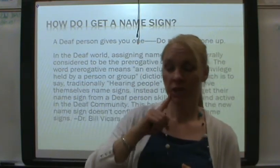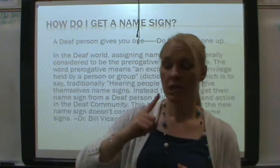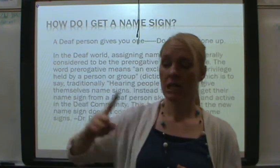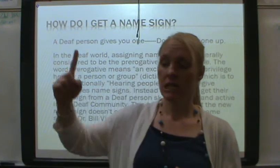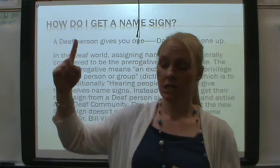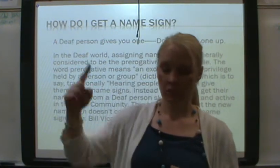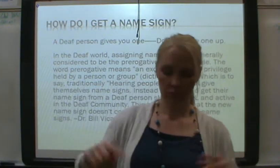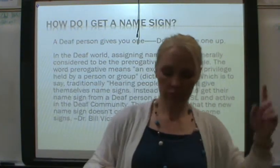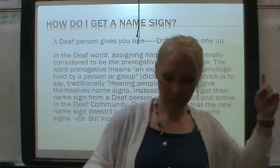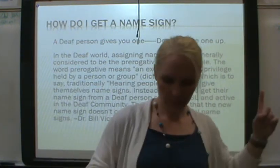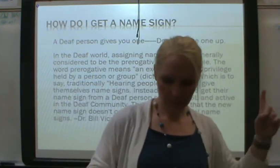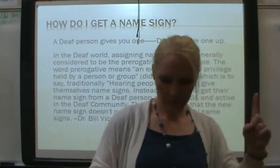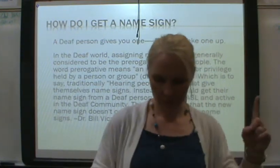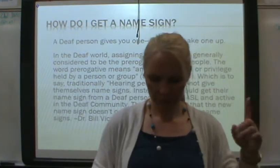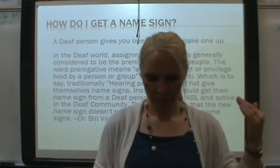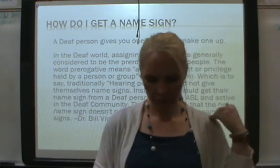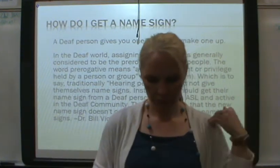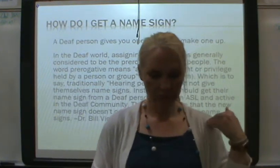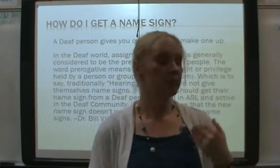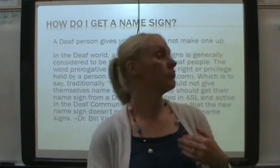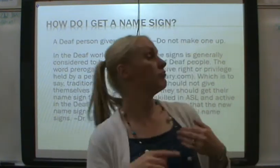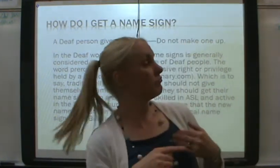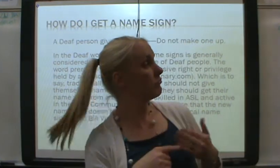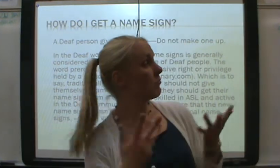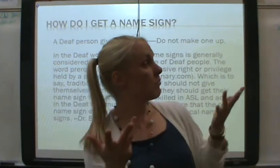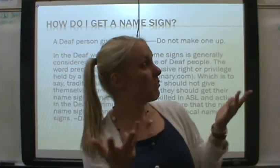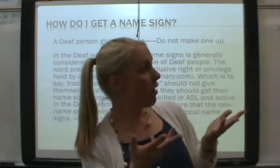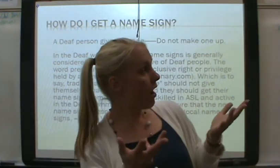you know, comes...